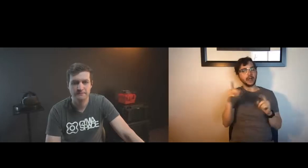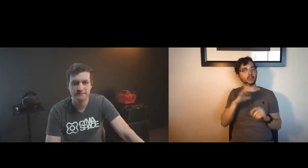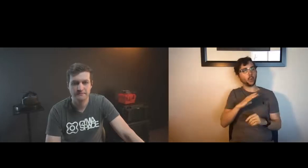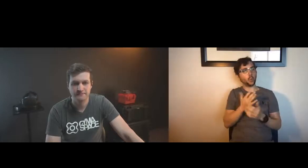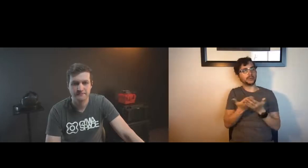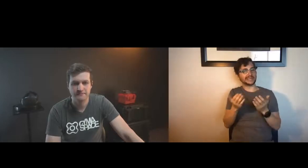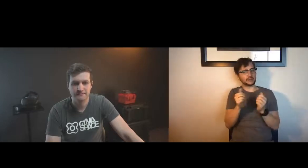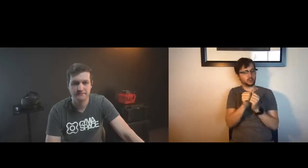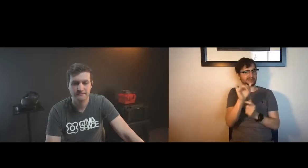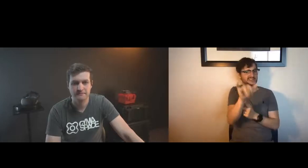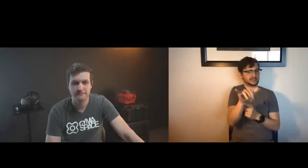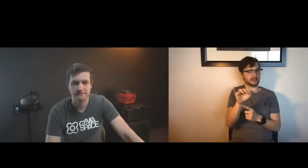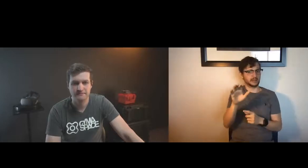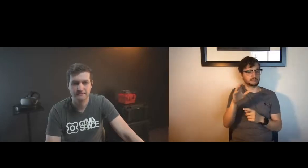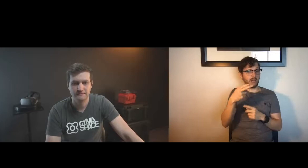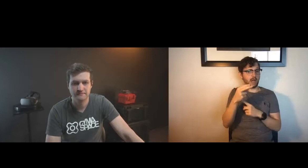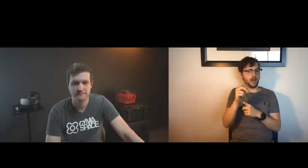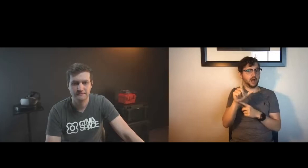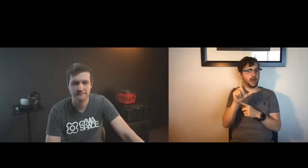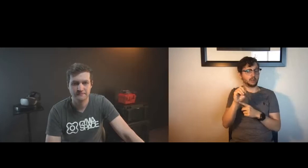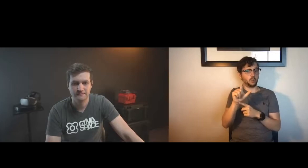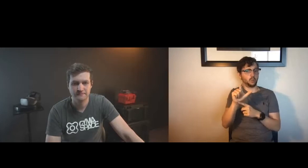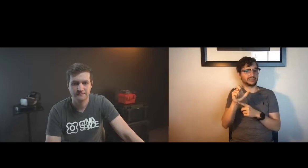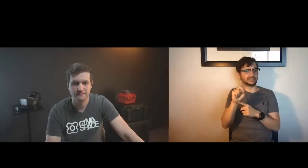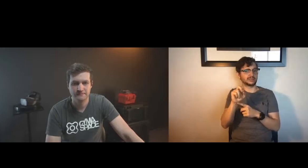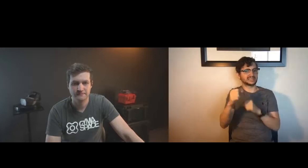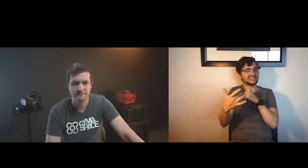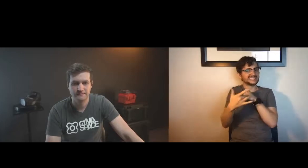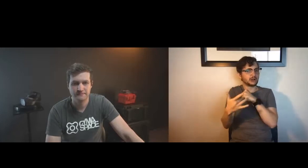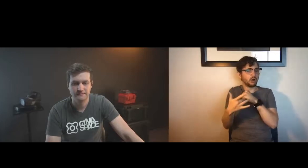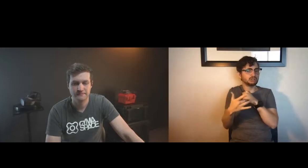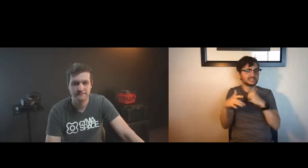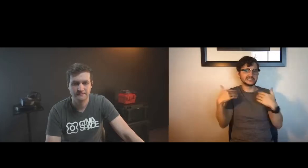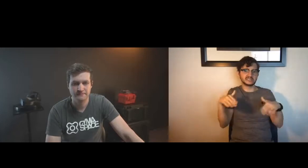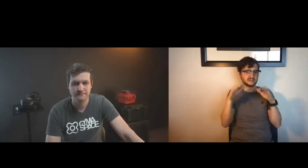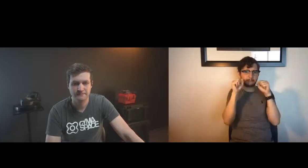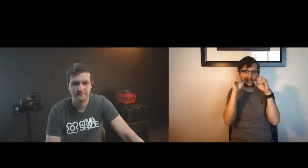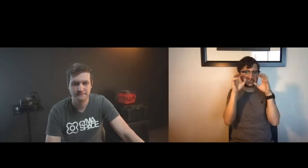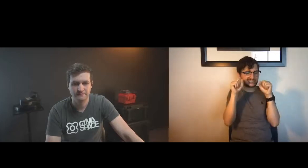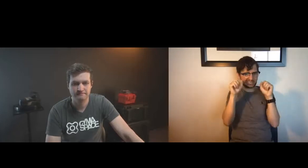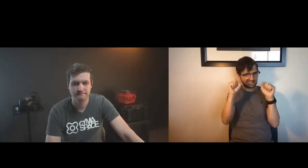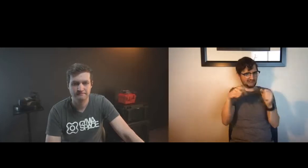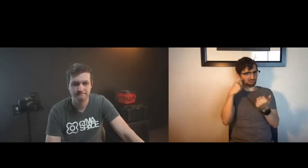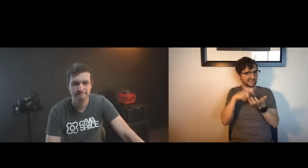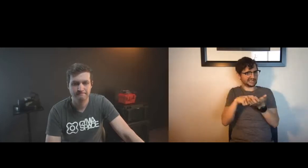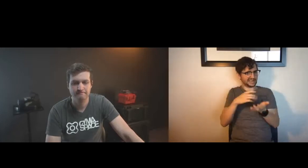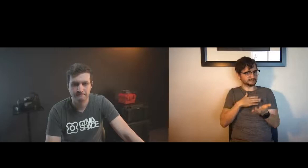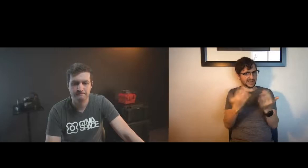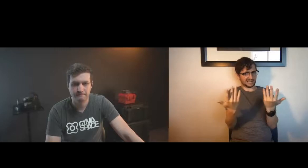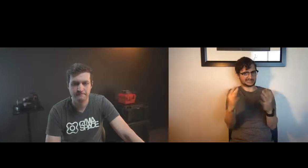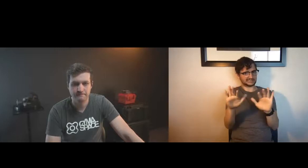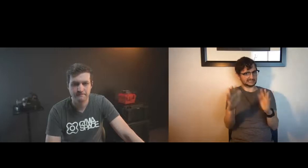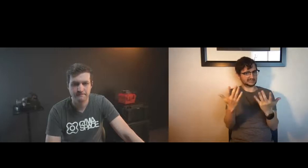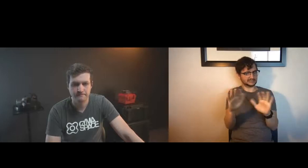would interact with physical objects but i thought the cool thing about the hololens is that the technology